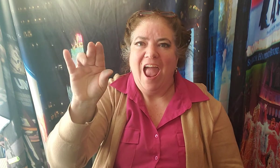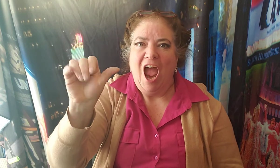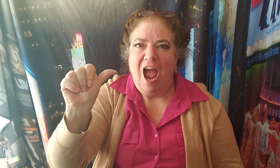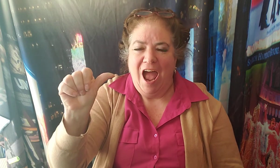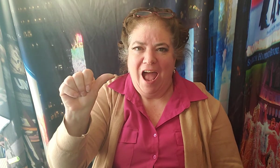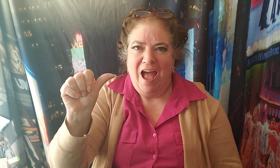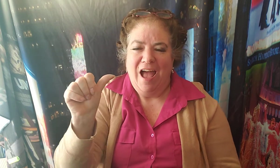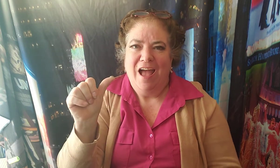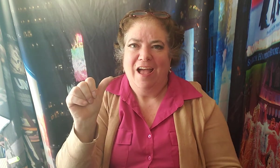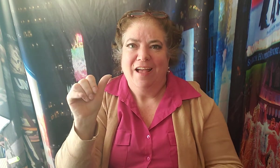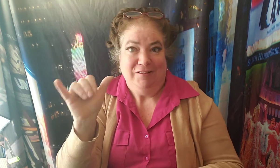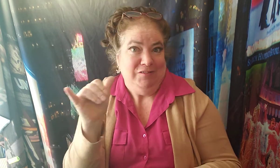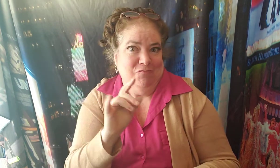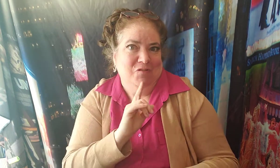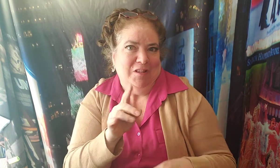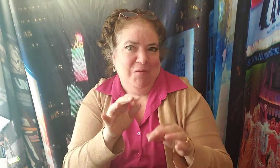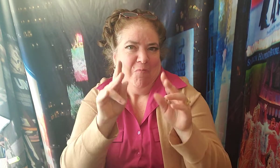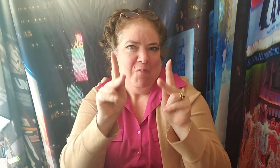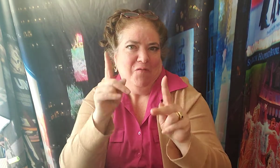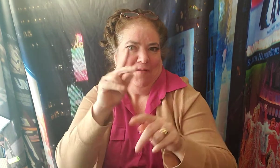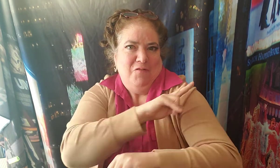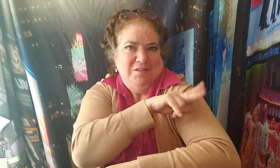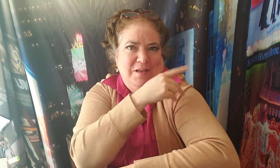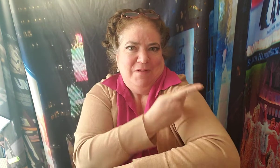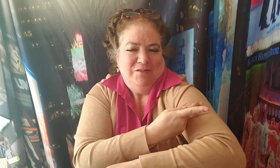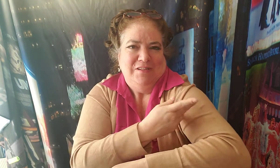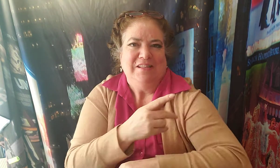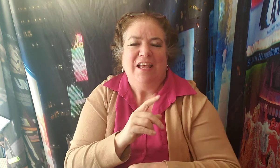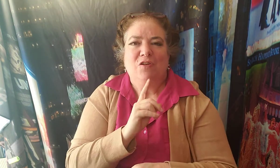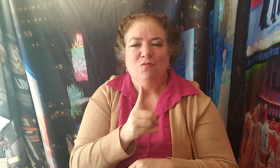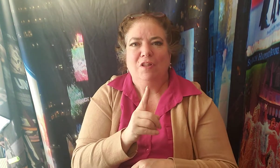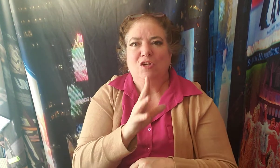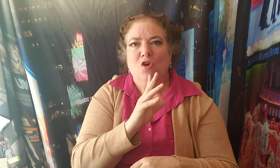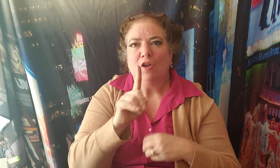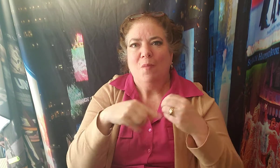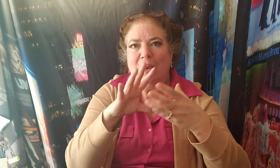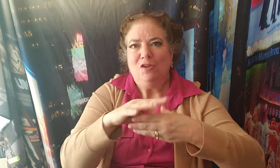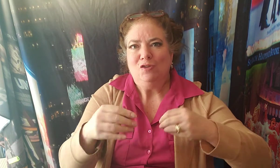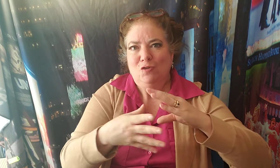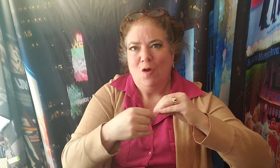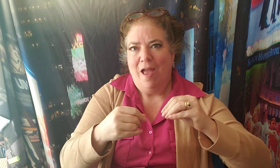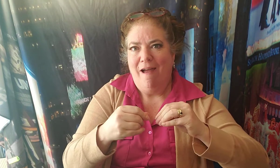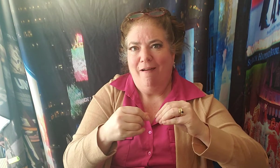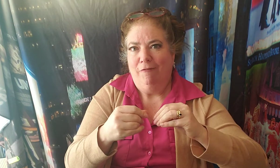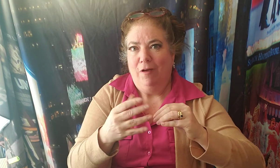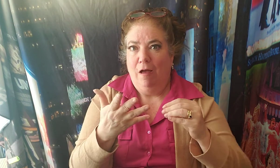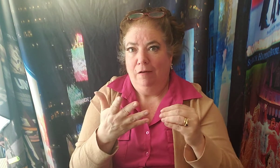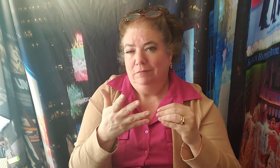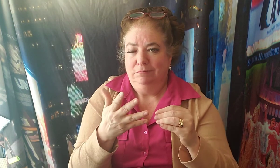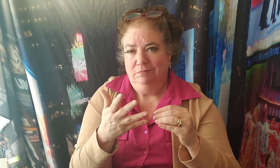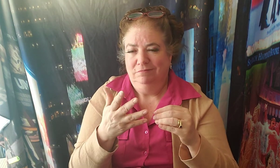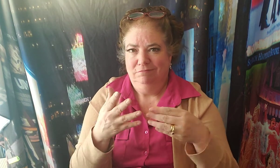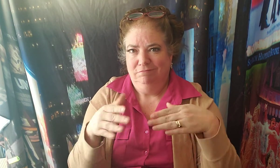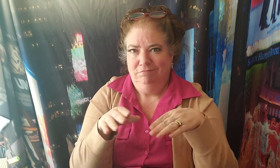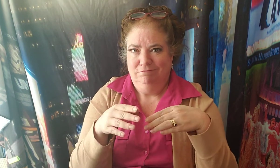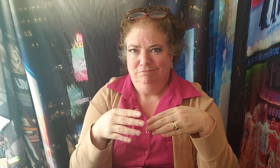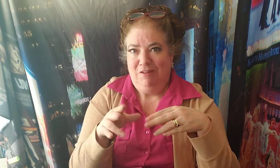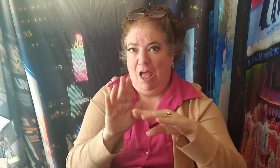routines, and framed the story of an affair between a wealthy married woman and a